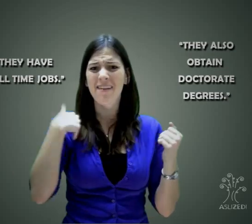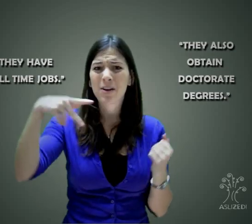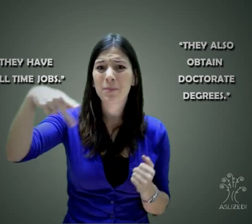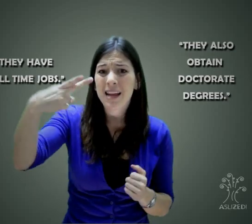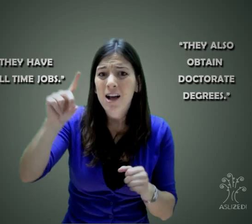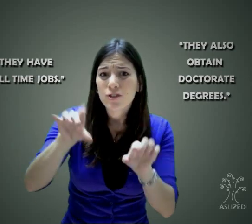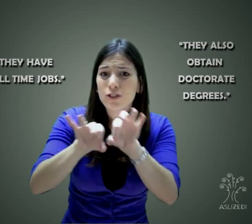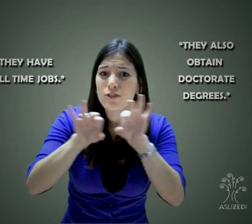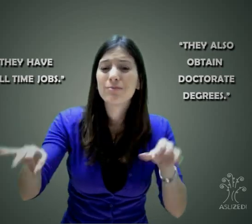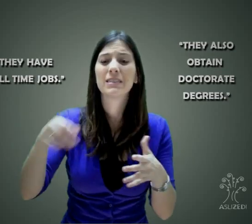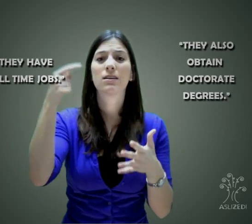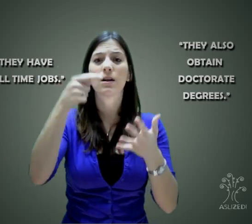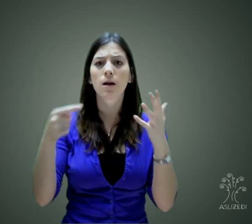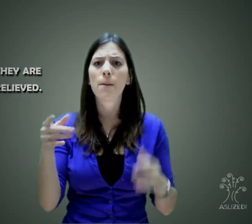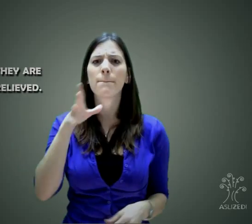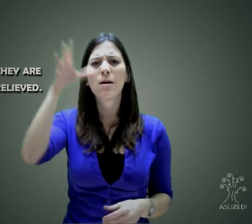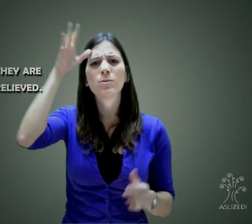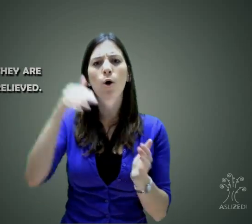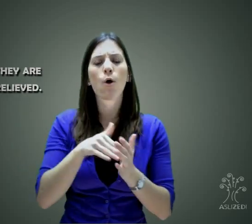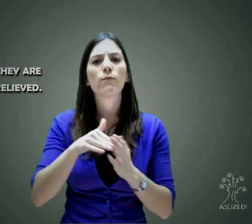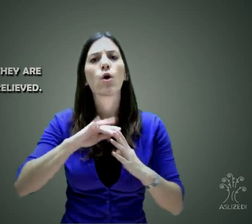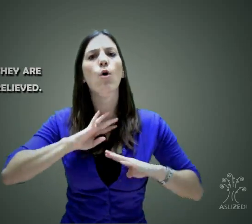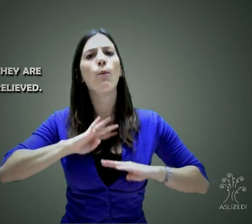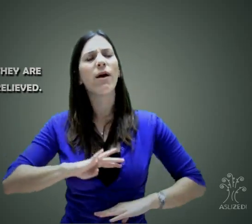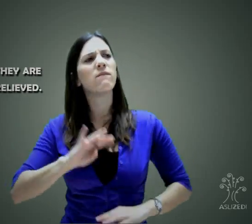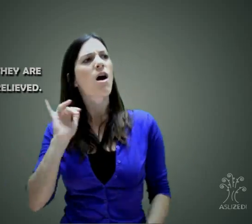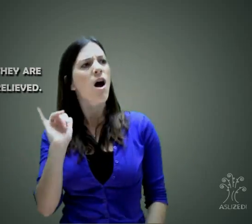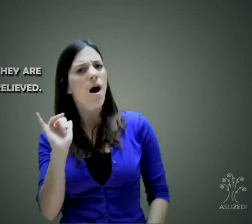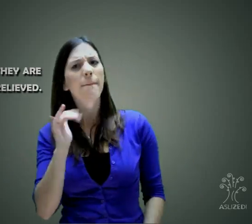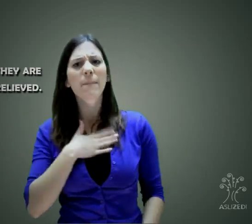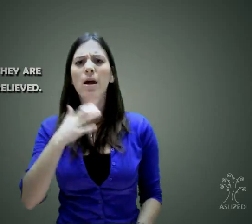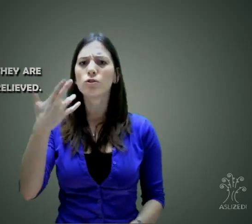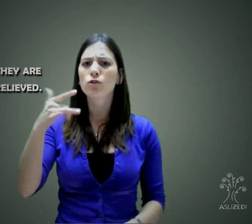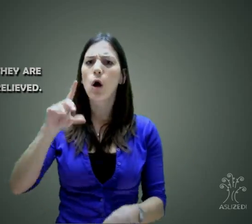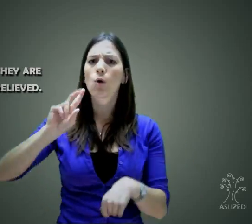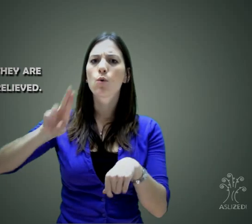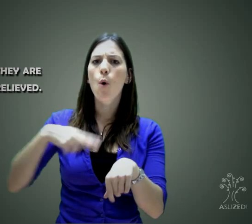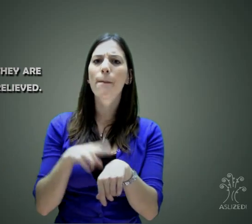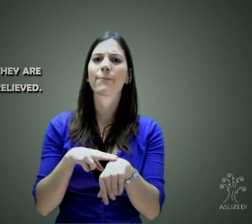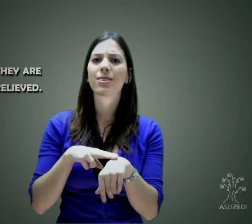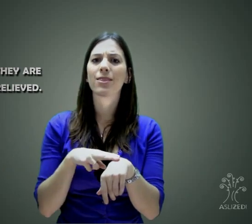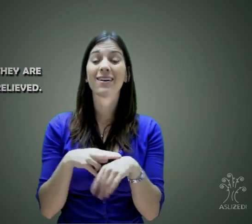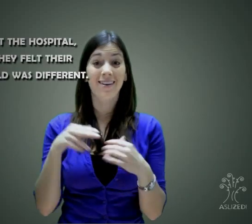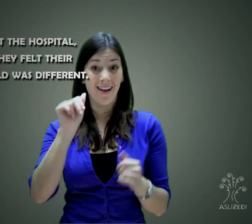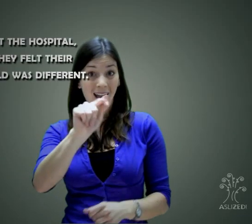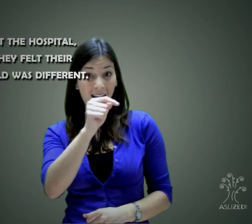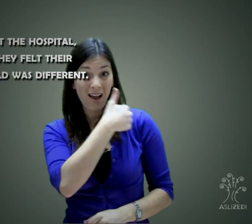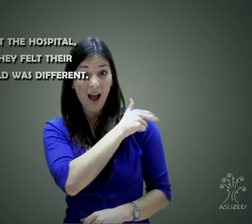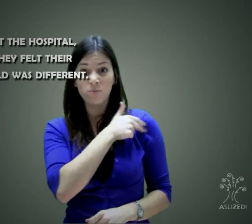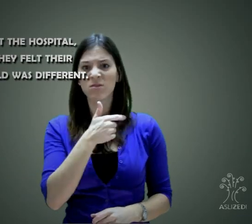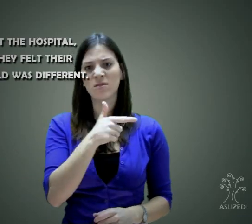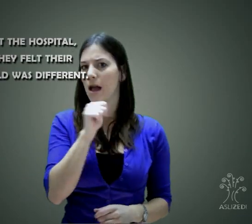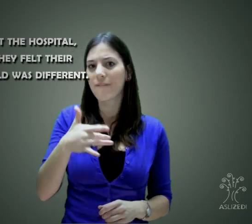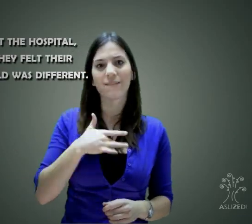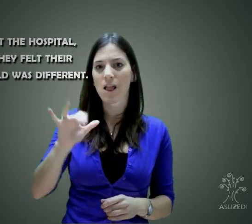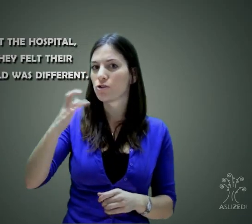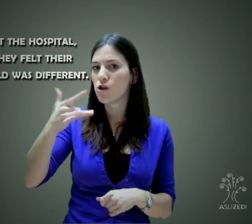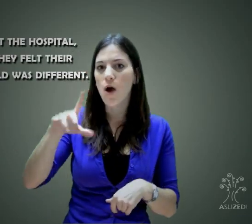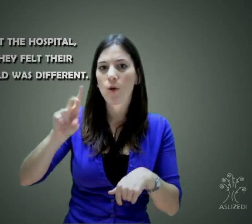a variety of fields and doctoral degrees, the parents leave the hospital with a sense of relief and the idea that their child can have a normal life, rather than